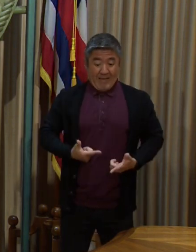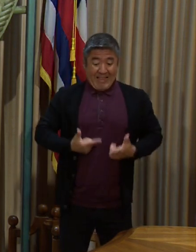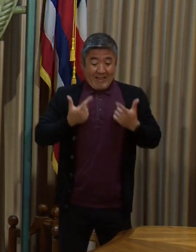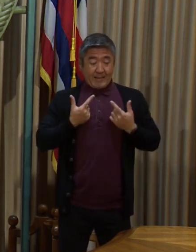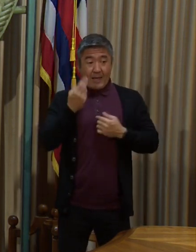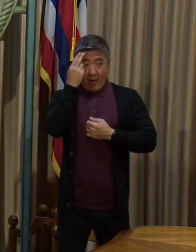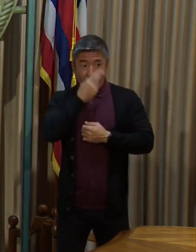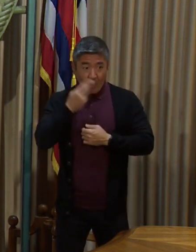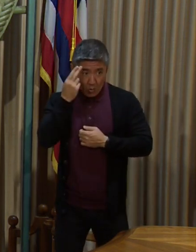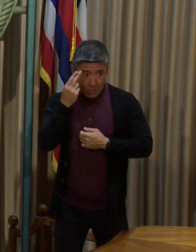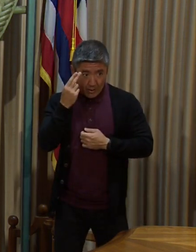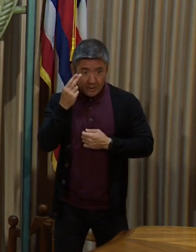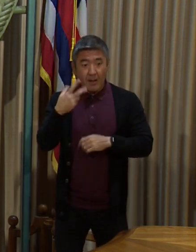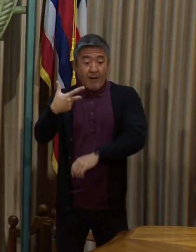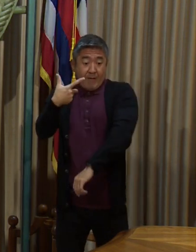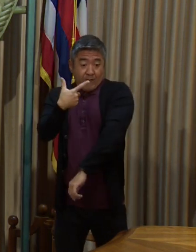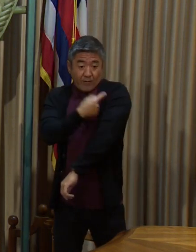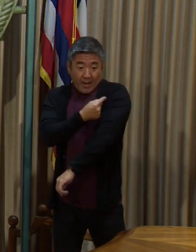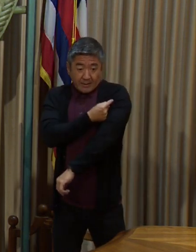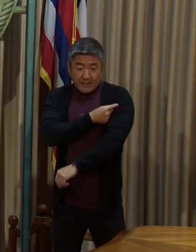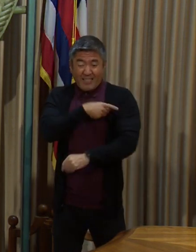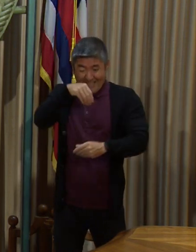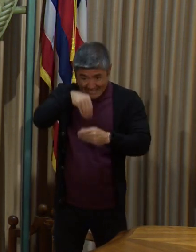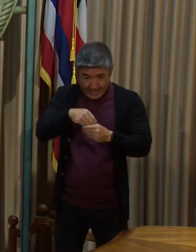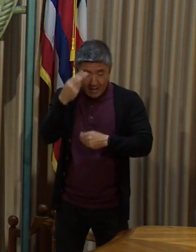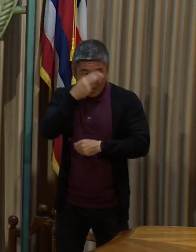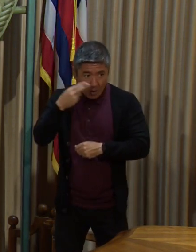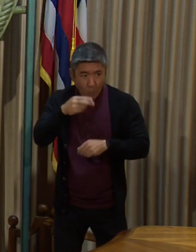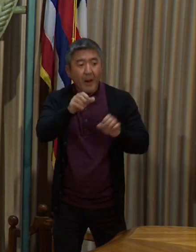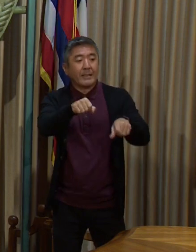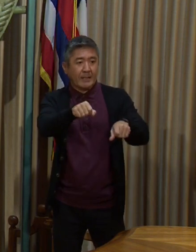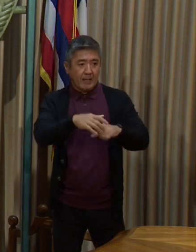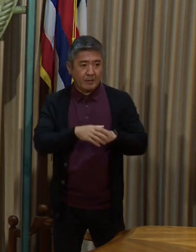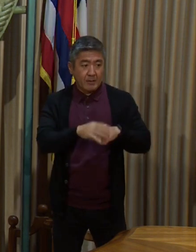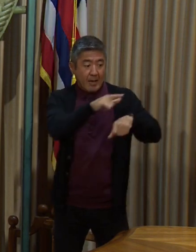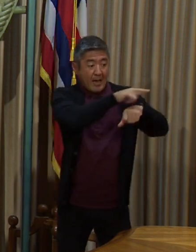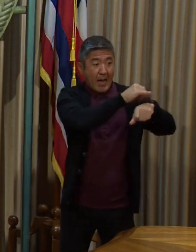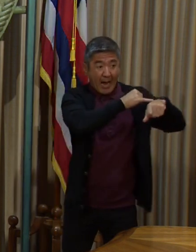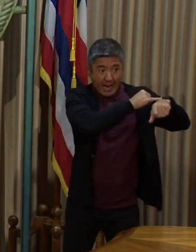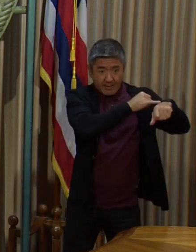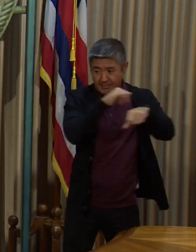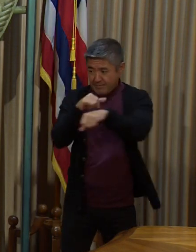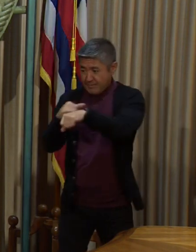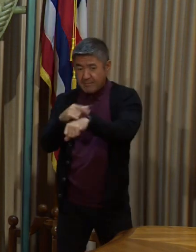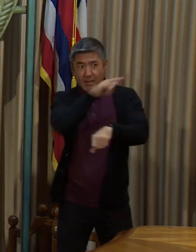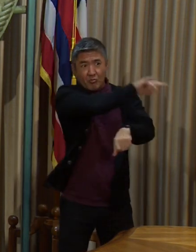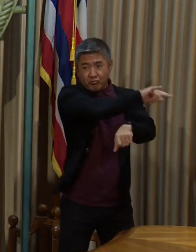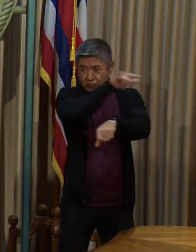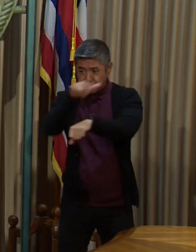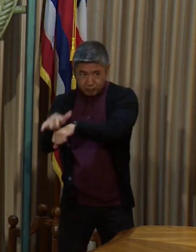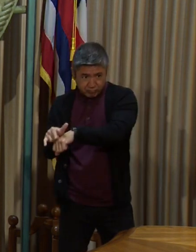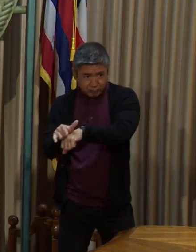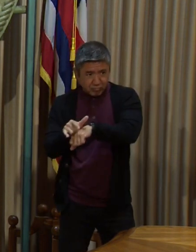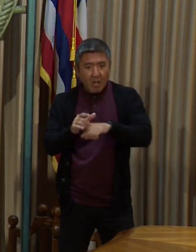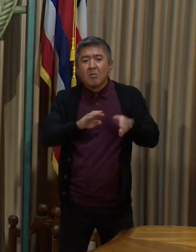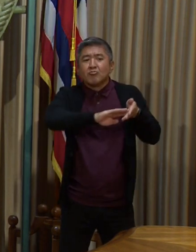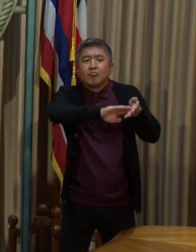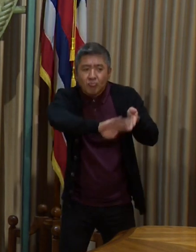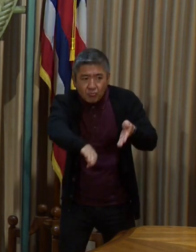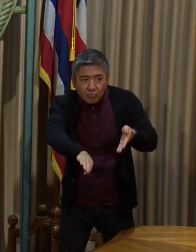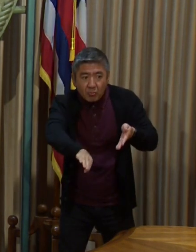vaccinated in Hawaii who is traveling inter-county within the state. It does not apply to